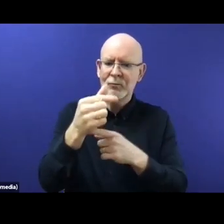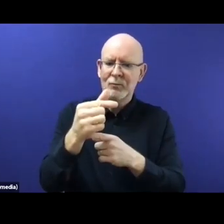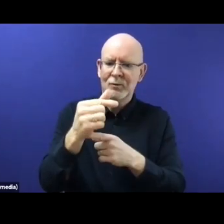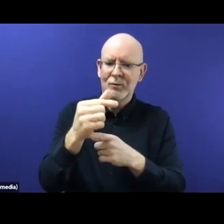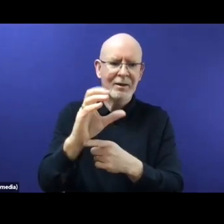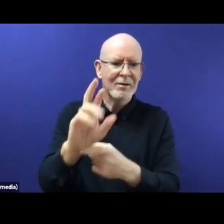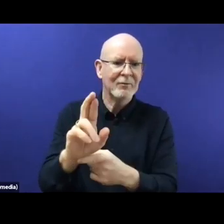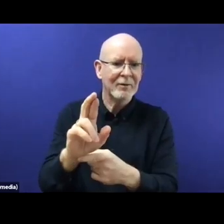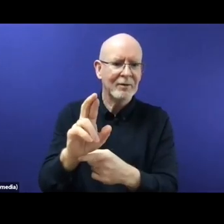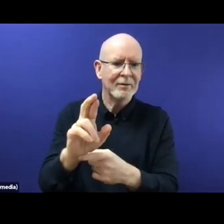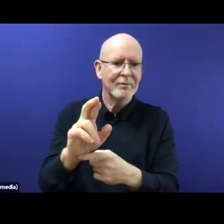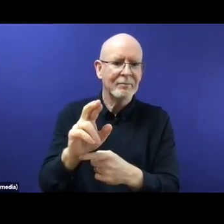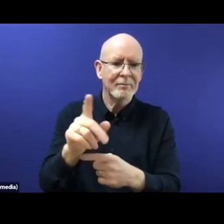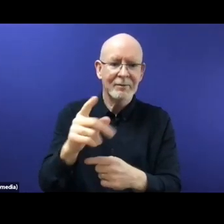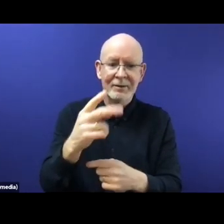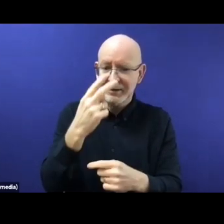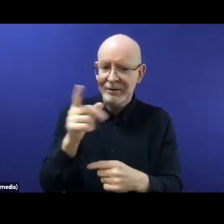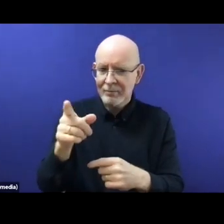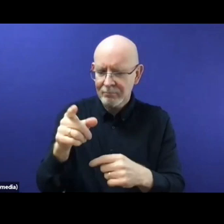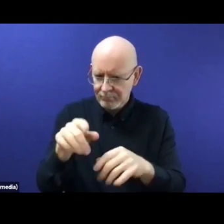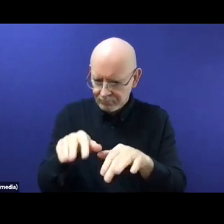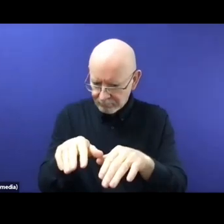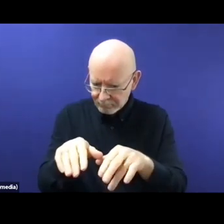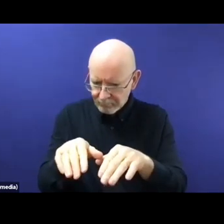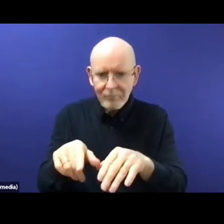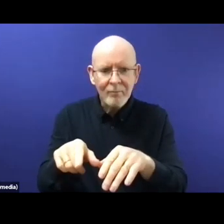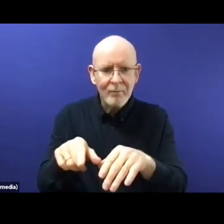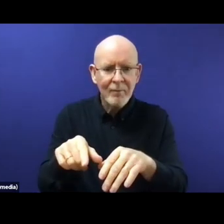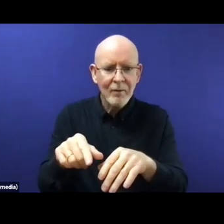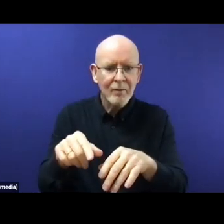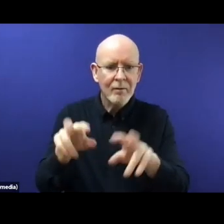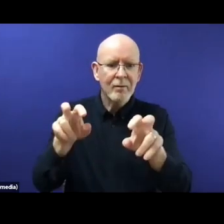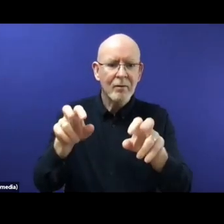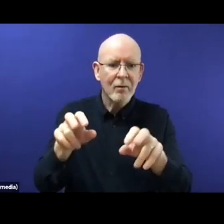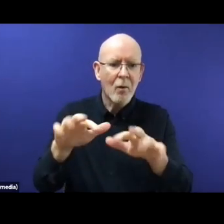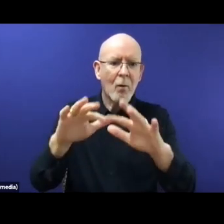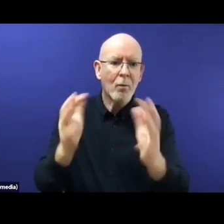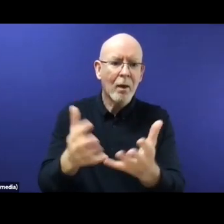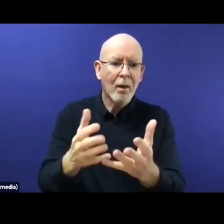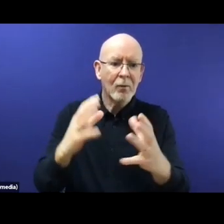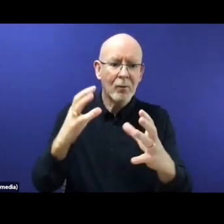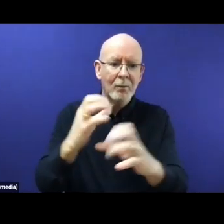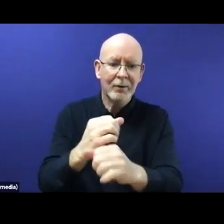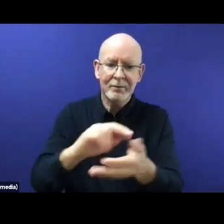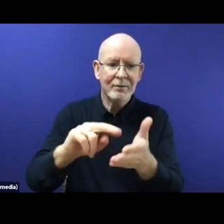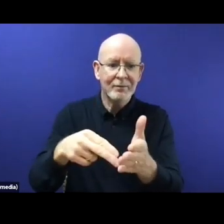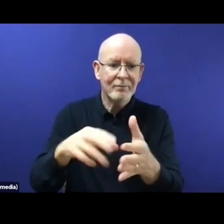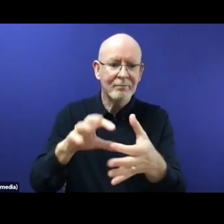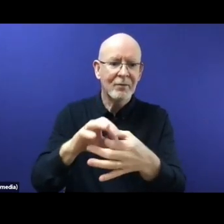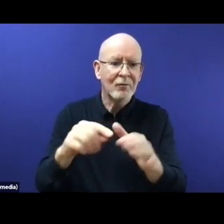you find UNHCR's website dedicated to GCR, one sentence welcomes you. The Global Compact represents the